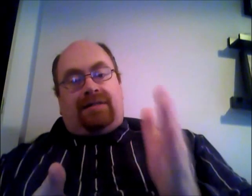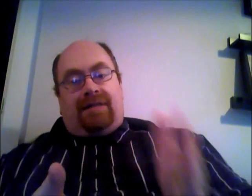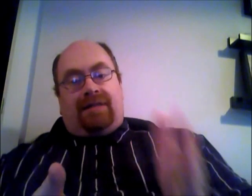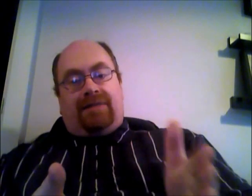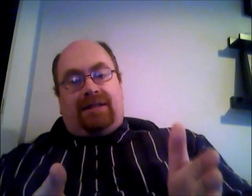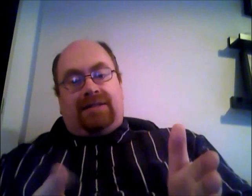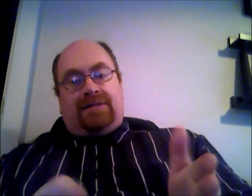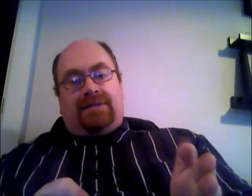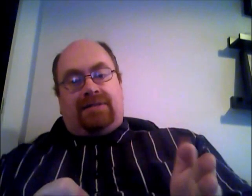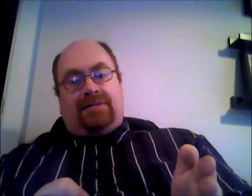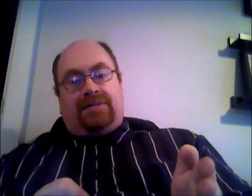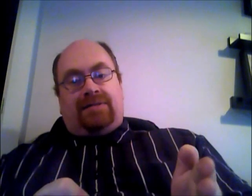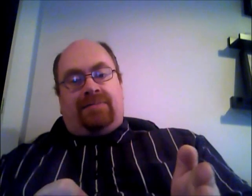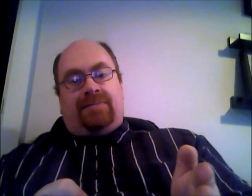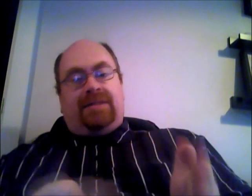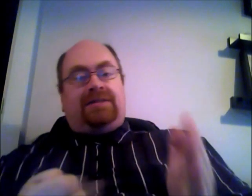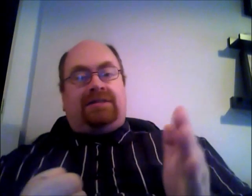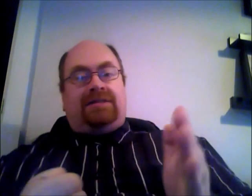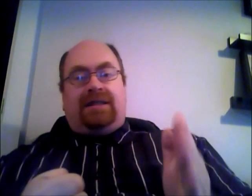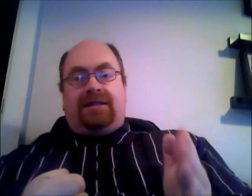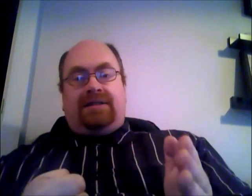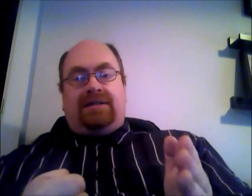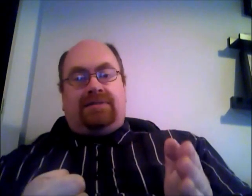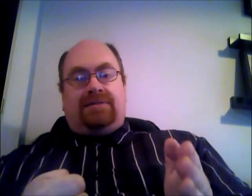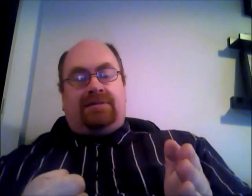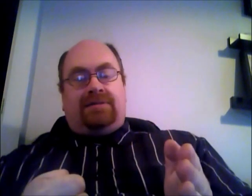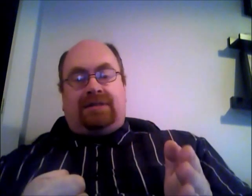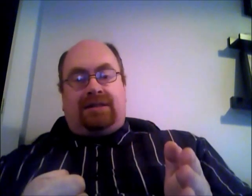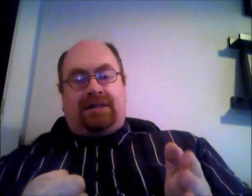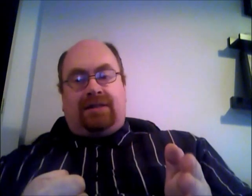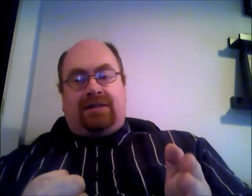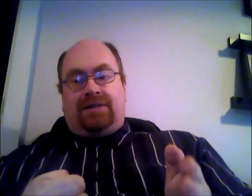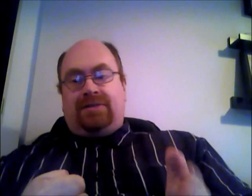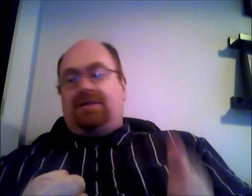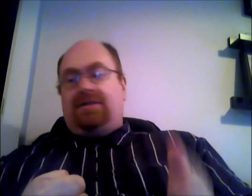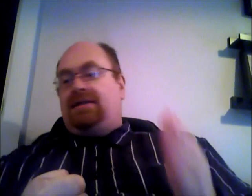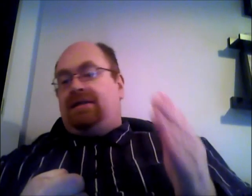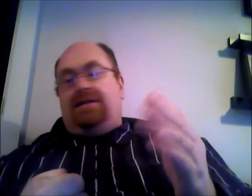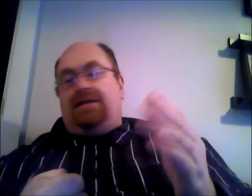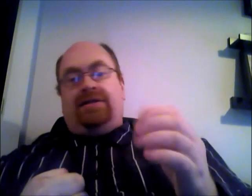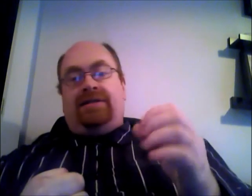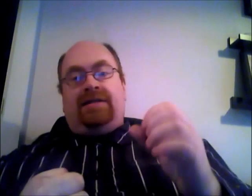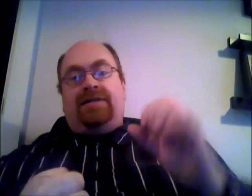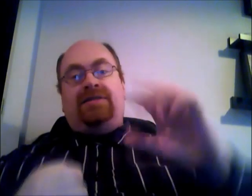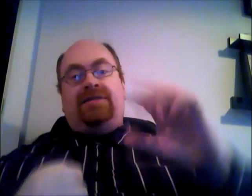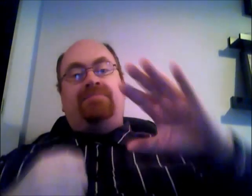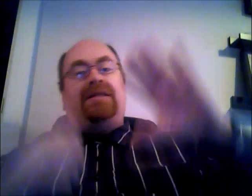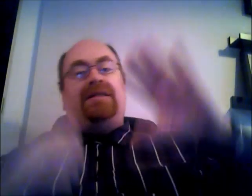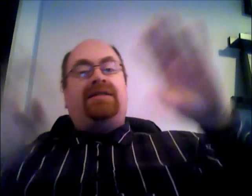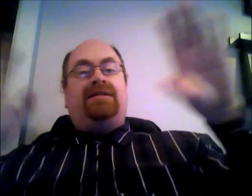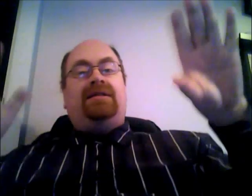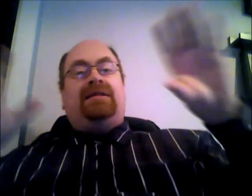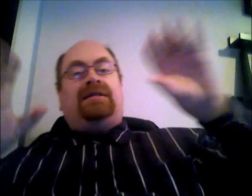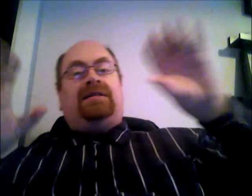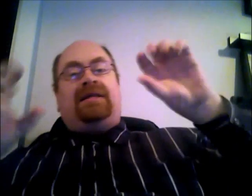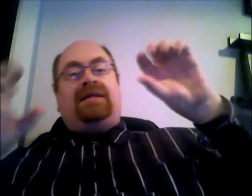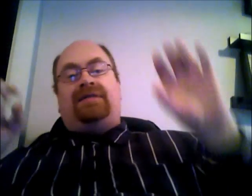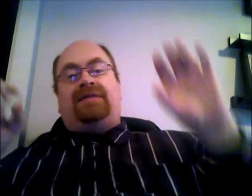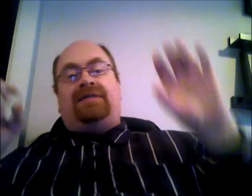advertise it to to companies to take it to to sell the shares to you know you there is no mythical thing out there people just